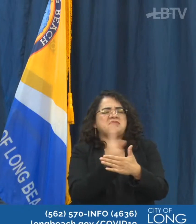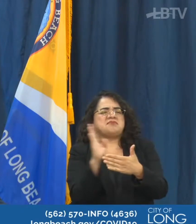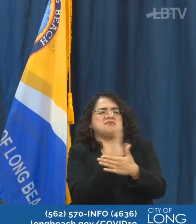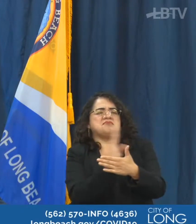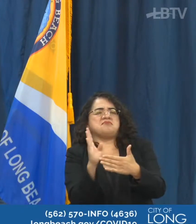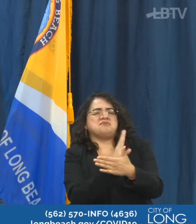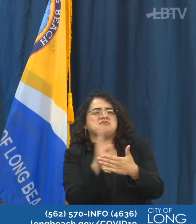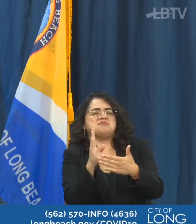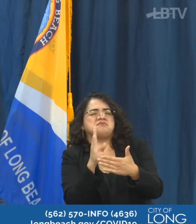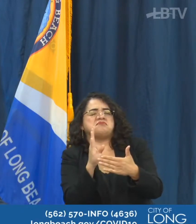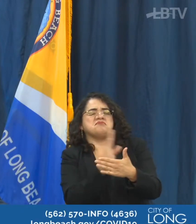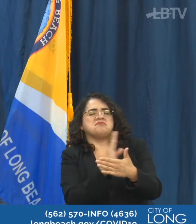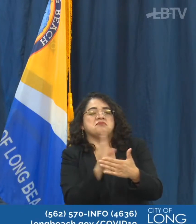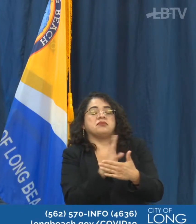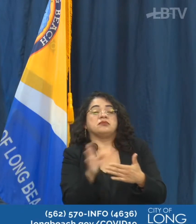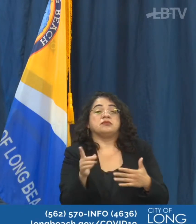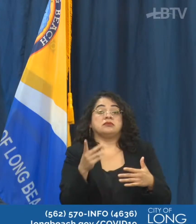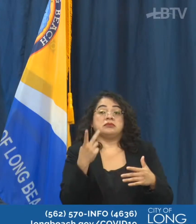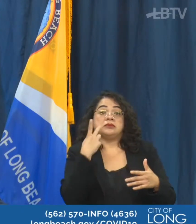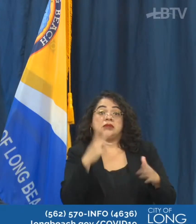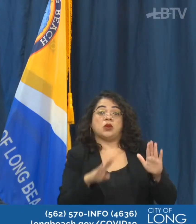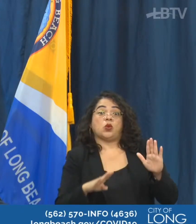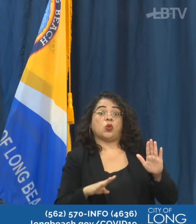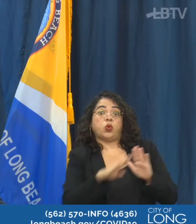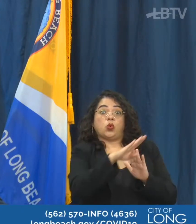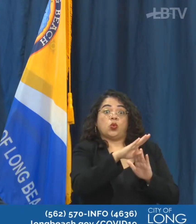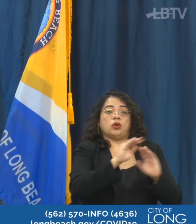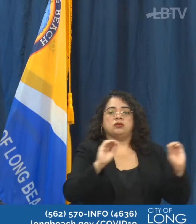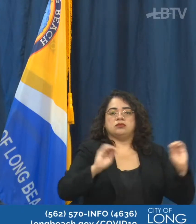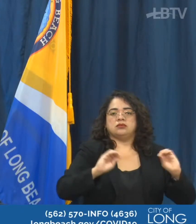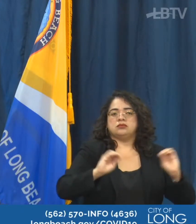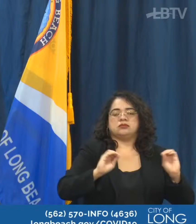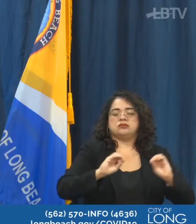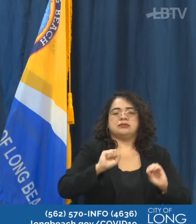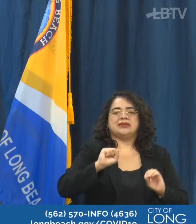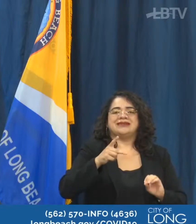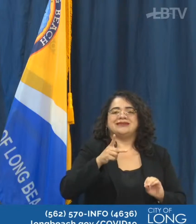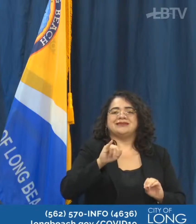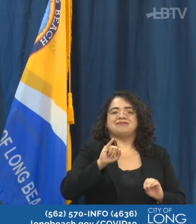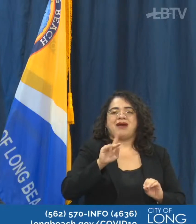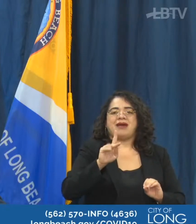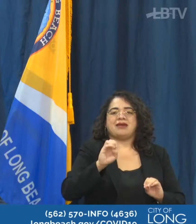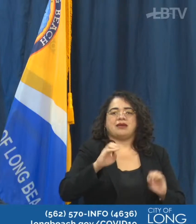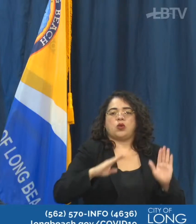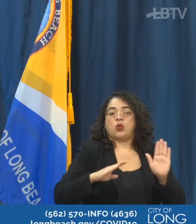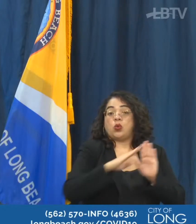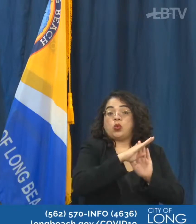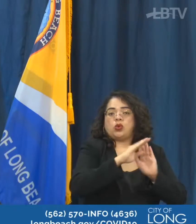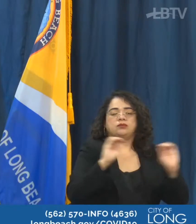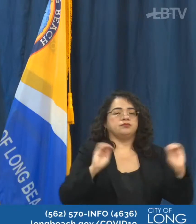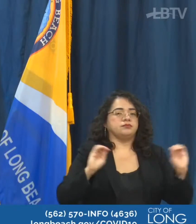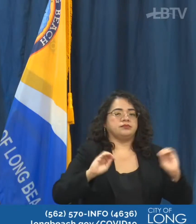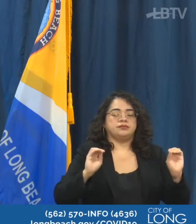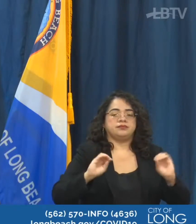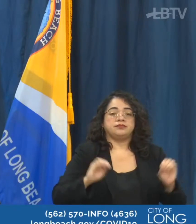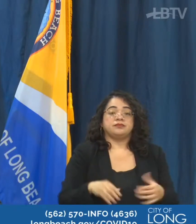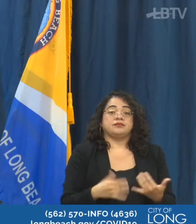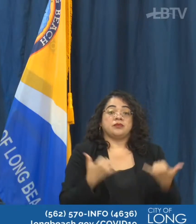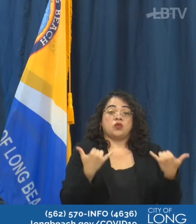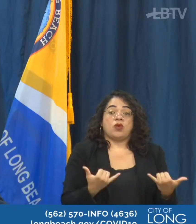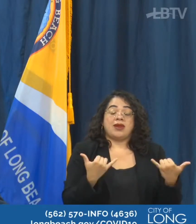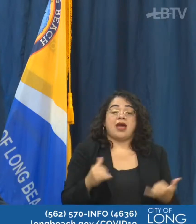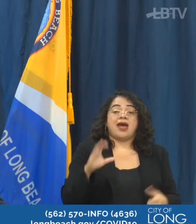a a spike and our hospital capacity with not just the current